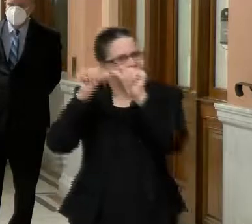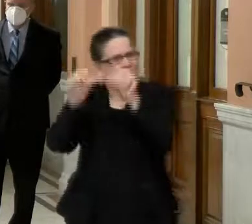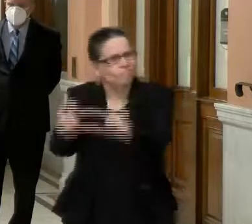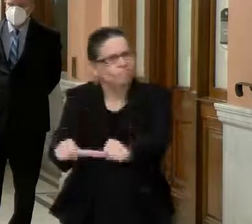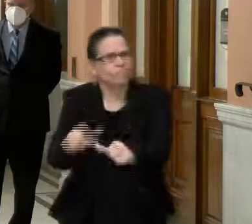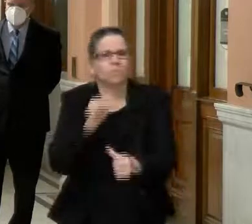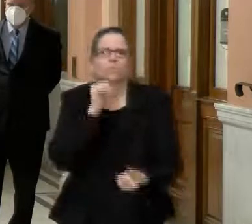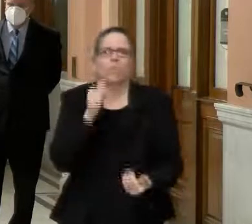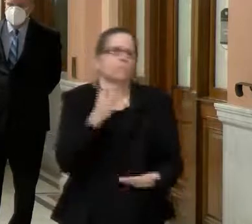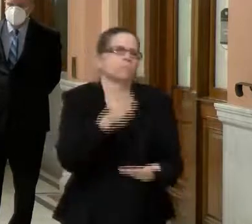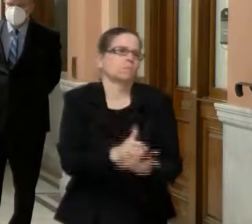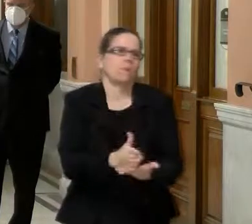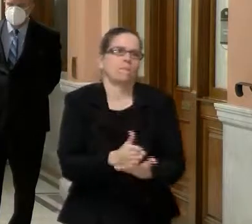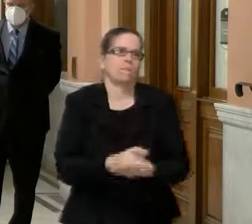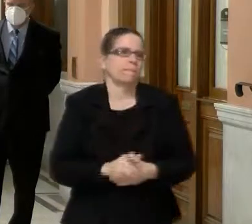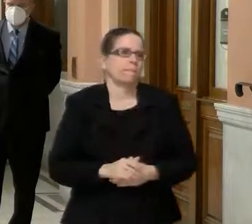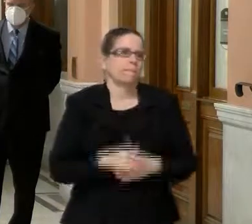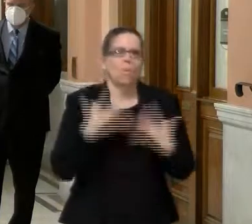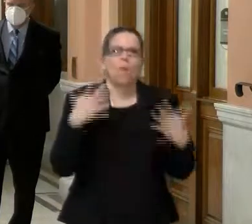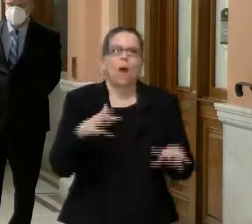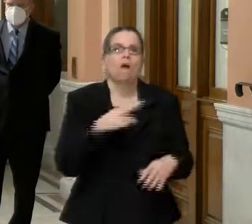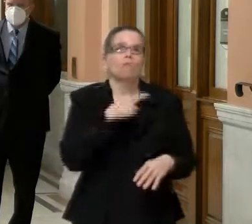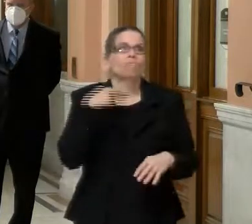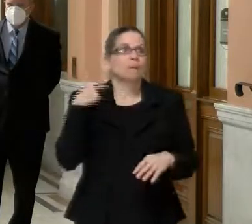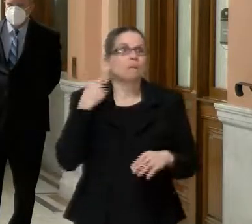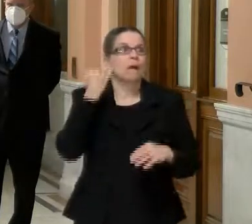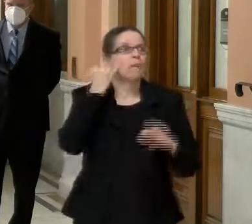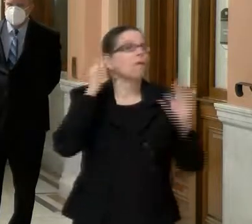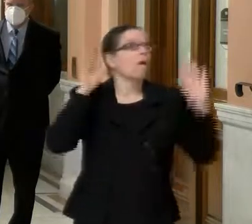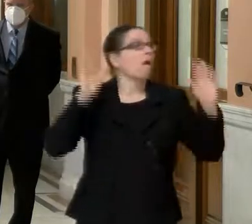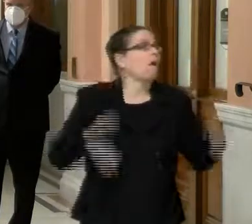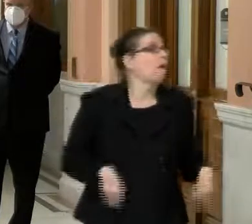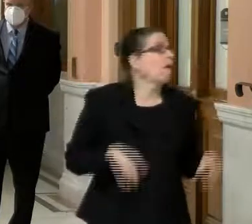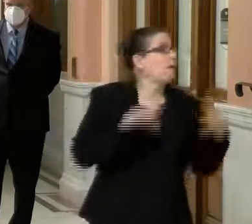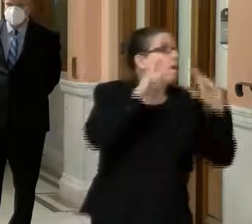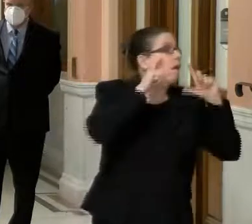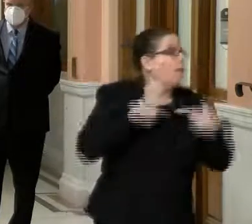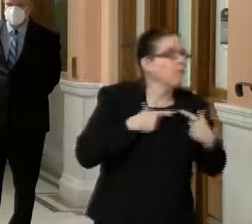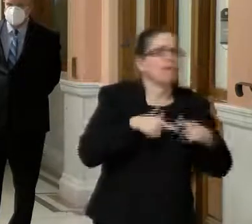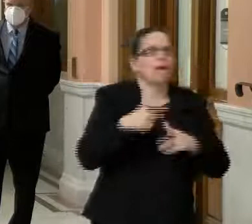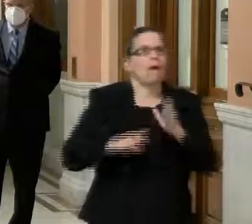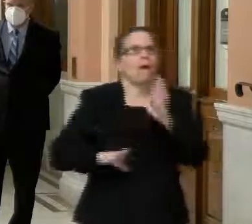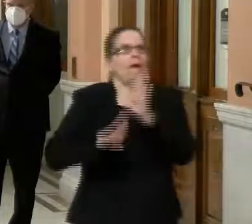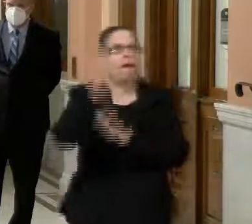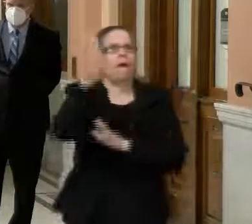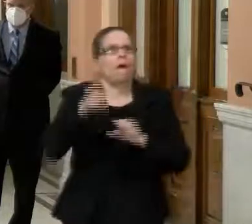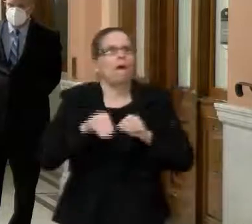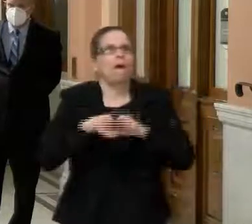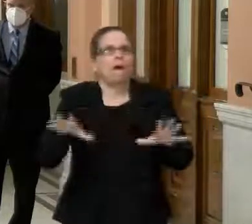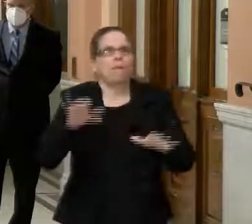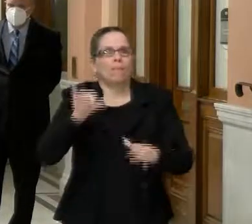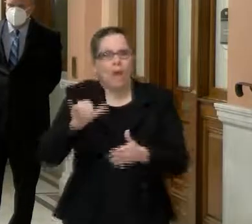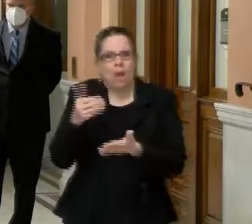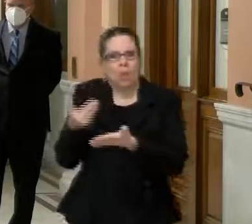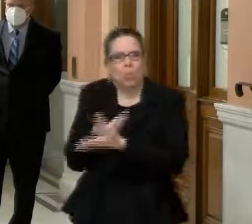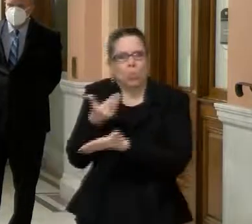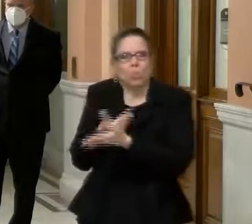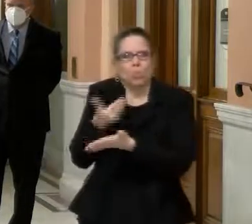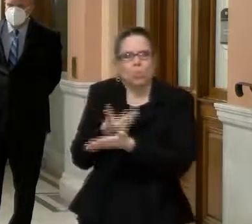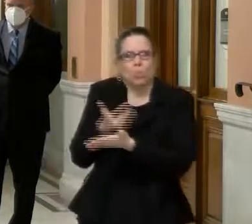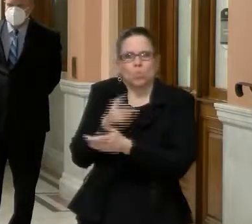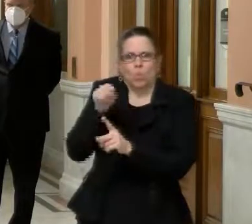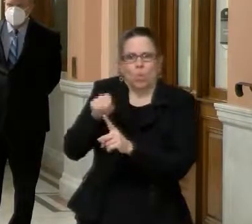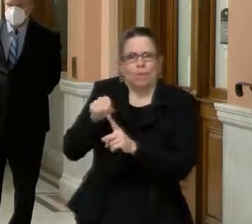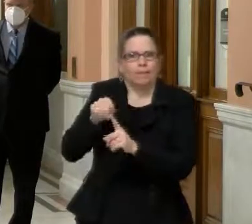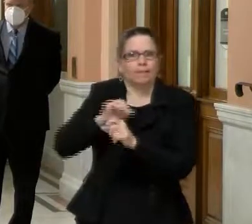we run the risk, especially with that variant, uh, out there of moving backwards and none of us obviously want to see that.